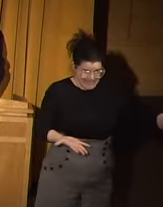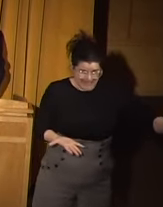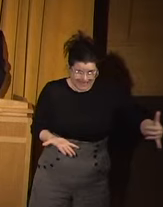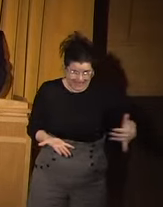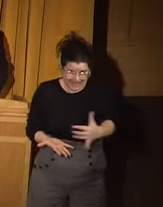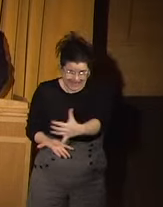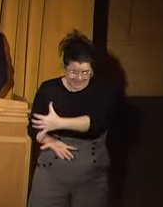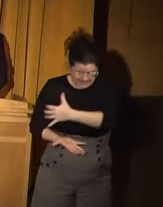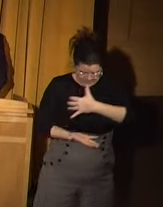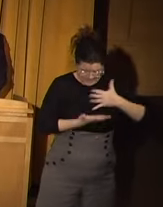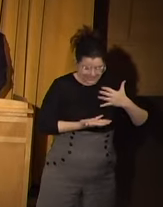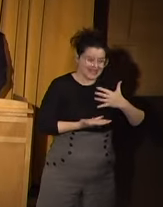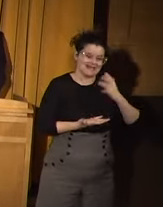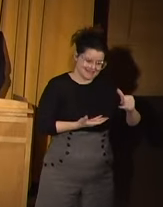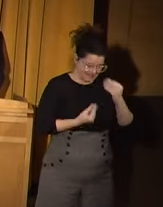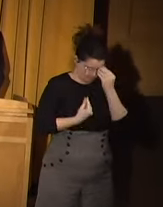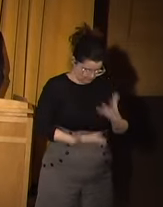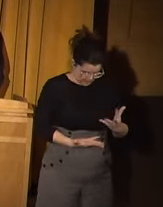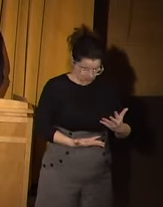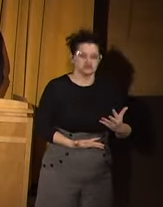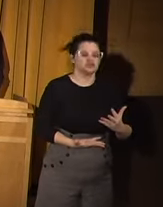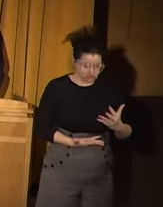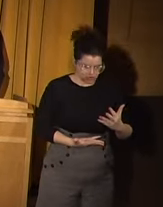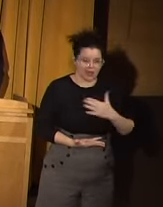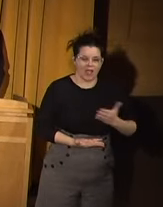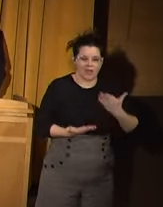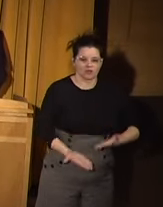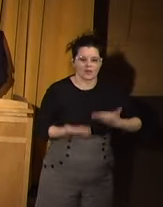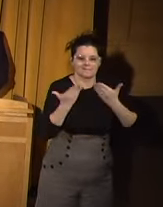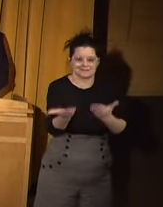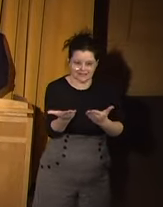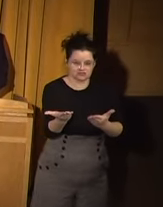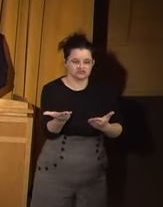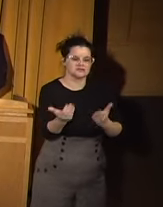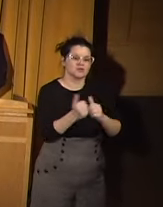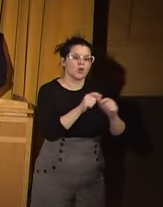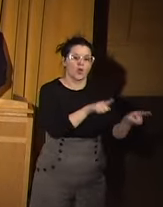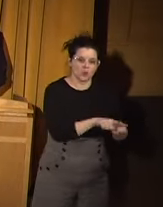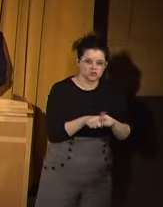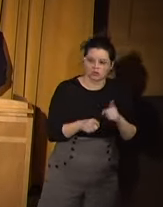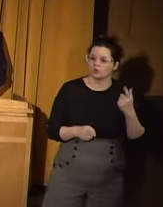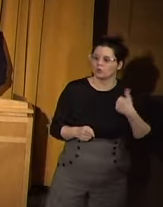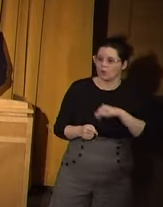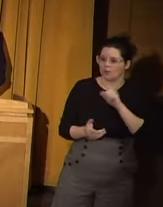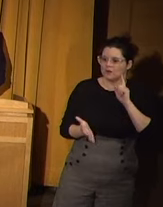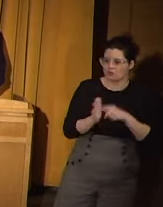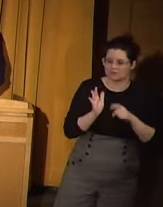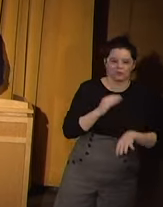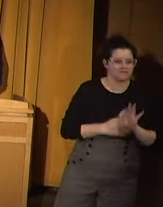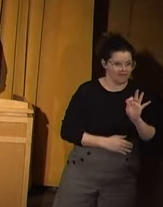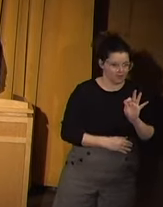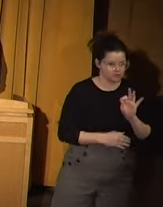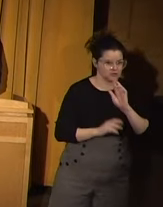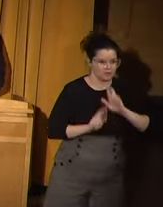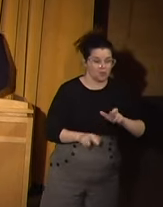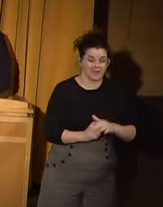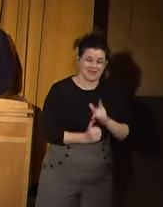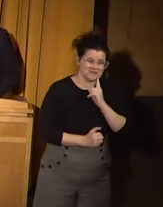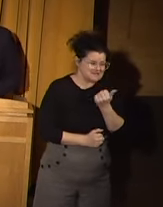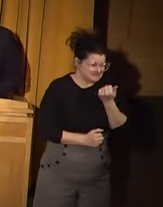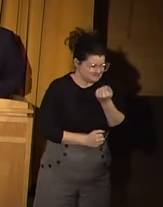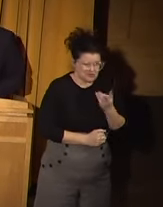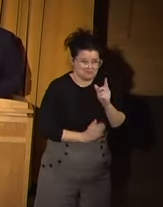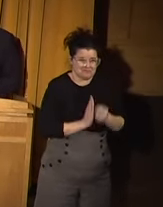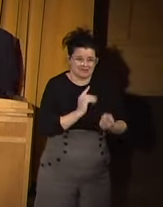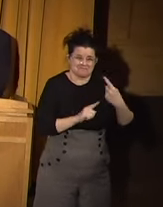information guided our recommendations and it guided our findings. And we were also here just several